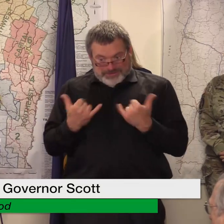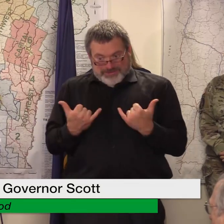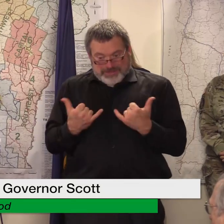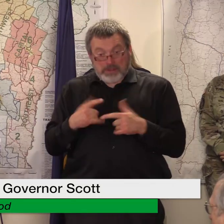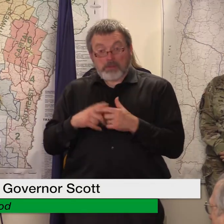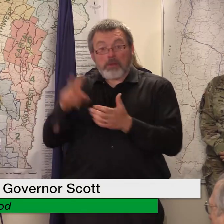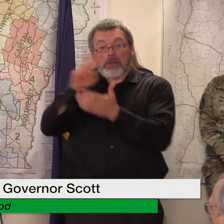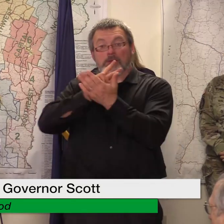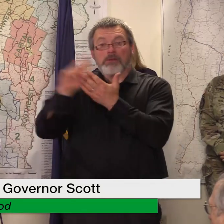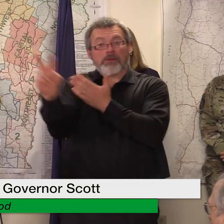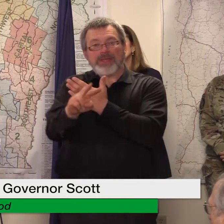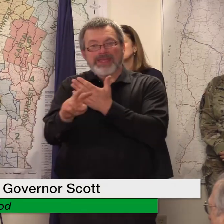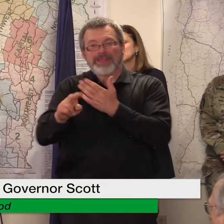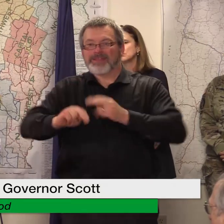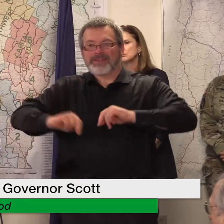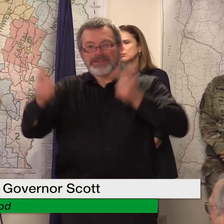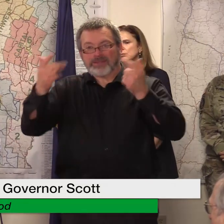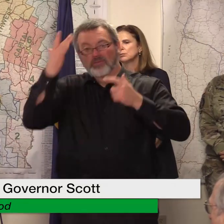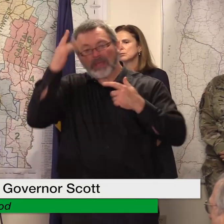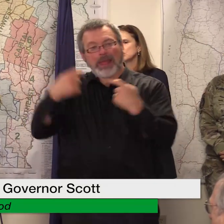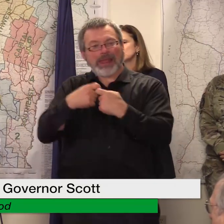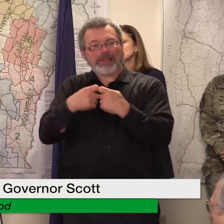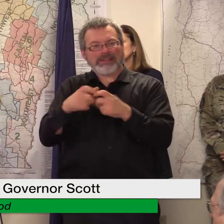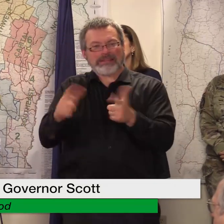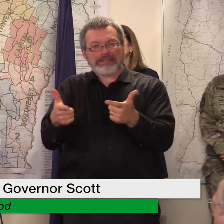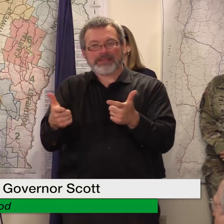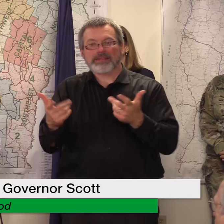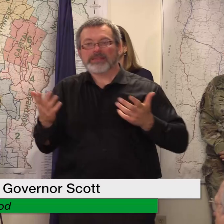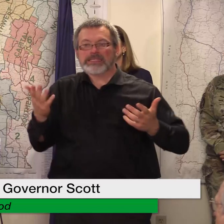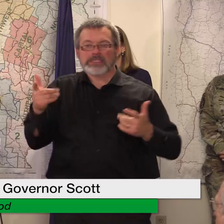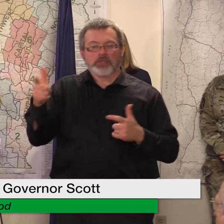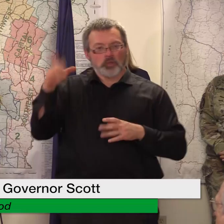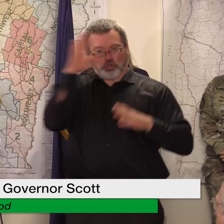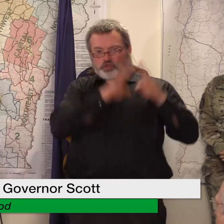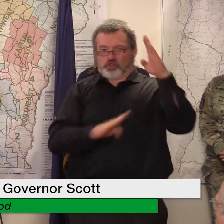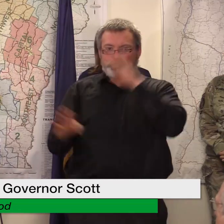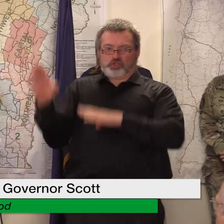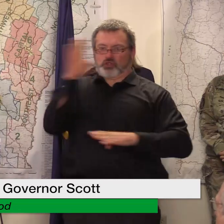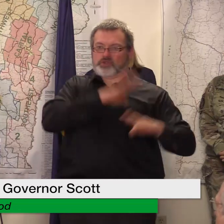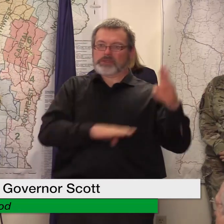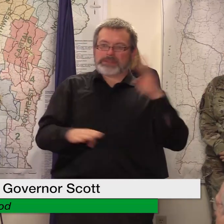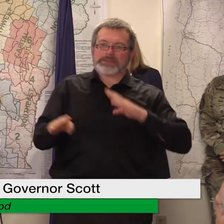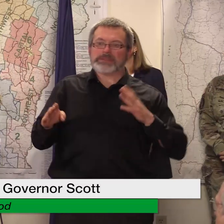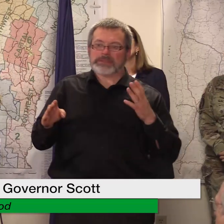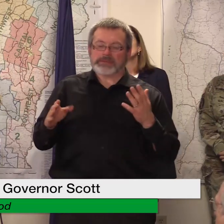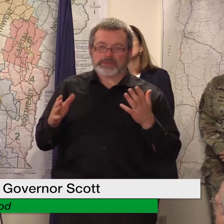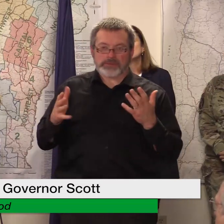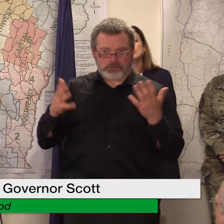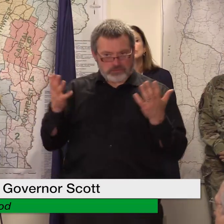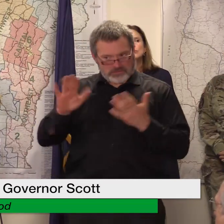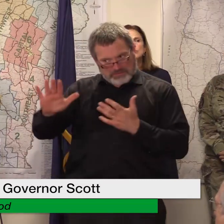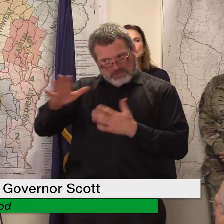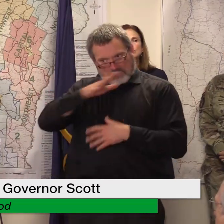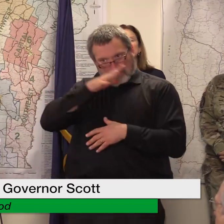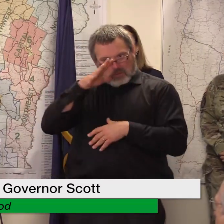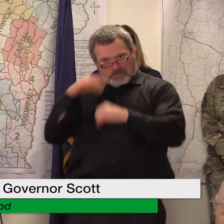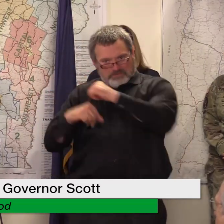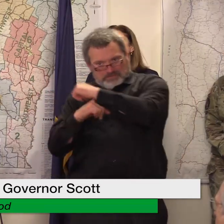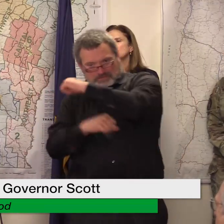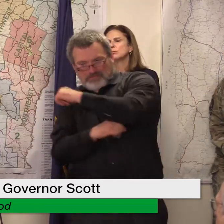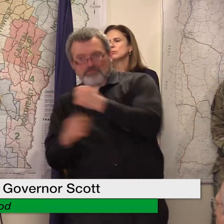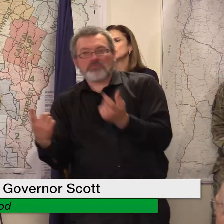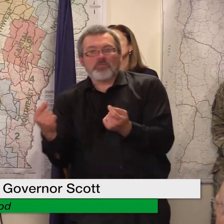a problem so he was really concerned about that aspect of his infrastructure at risk and he's a mechanic so he was